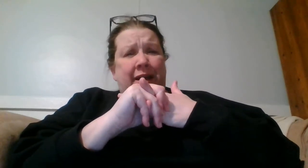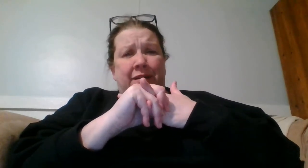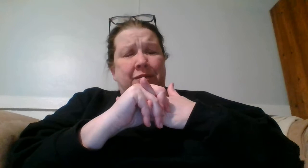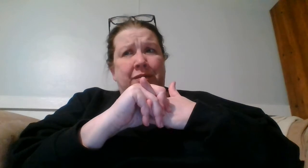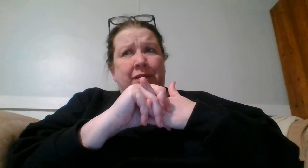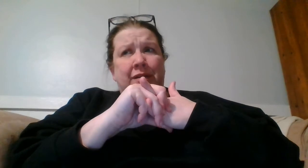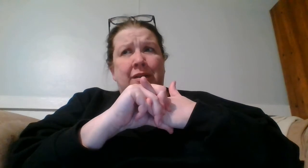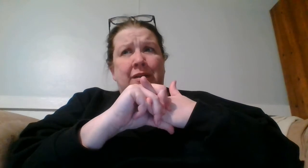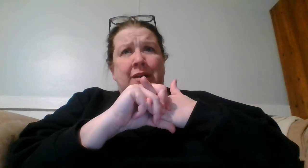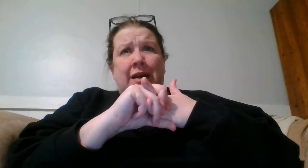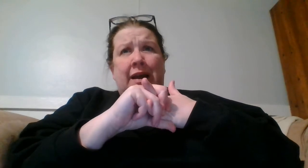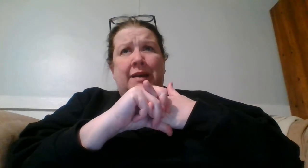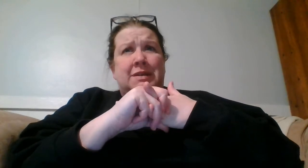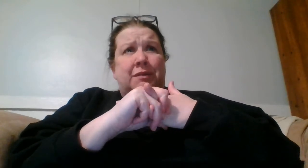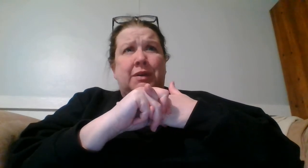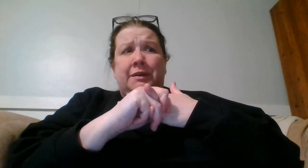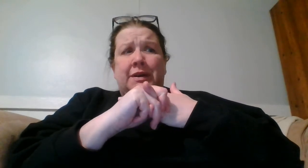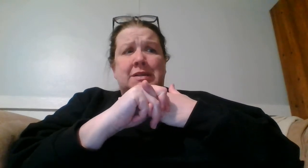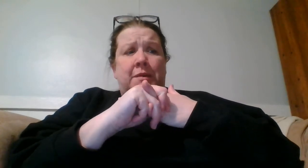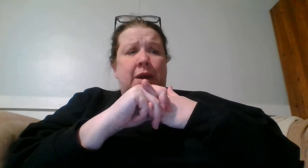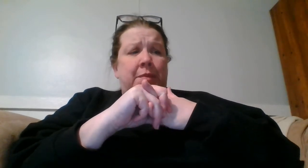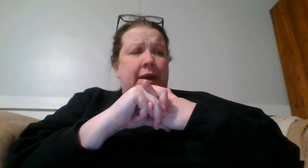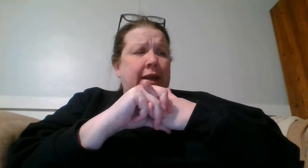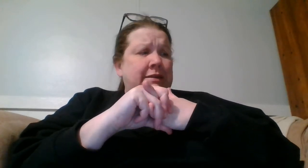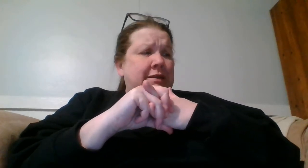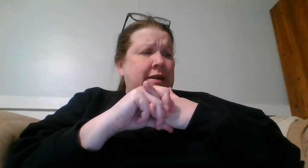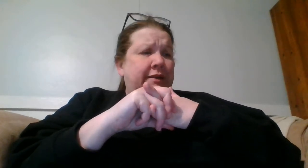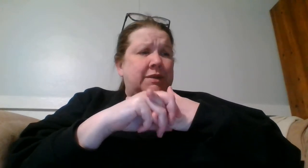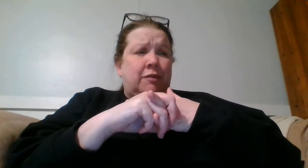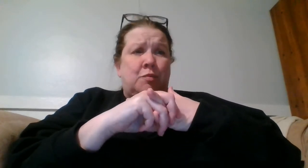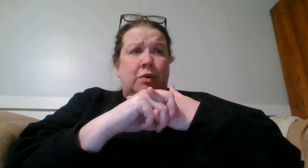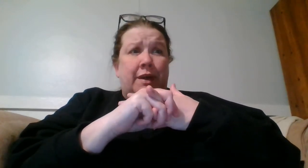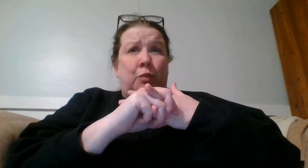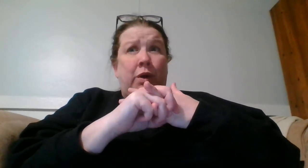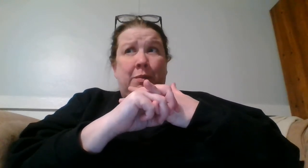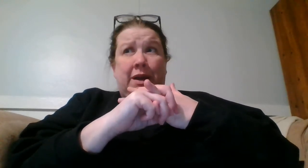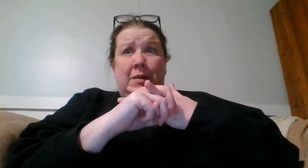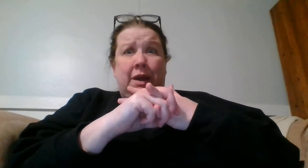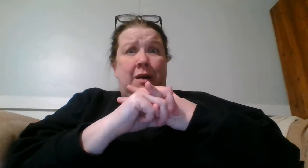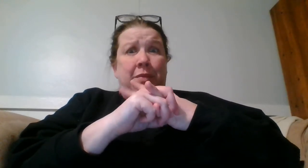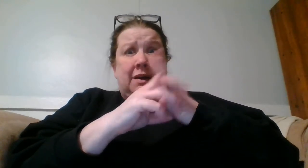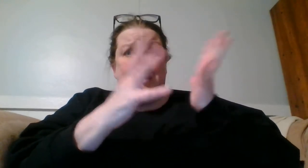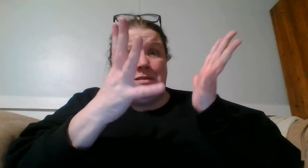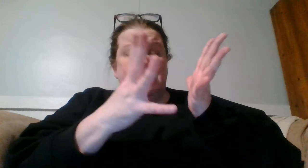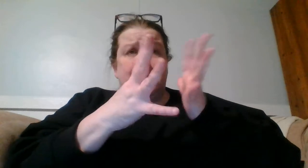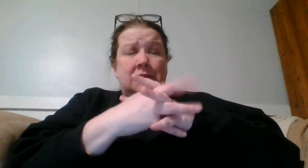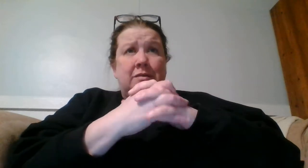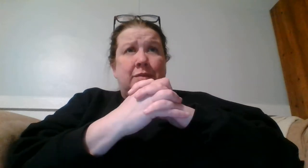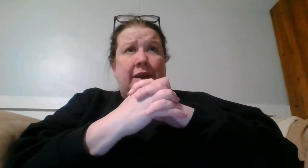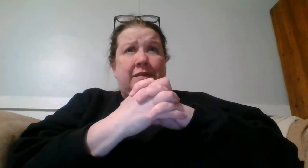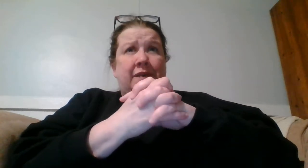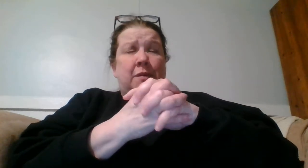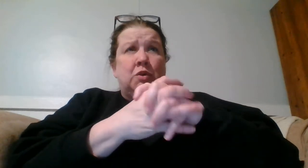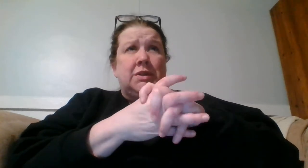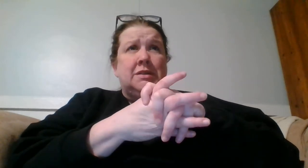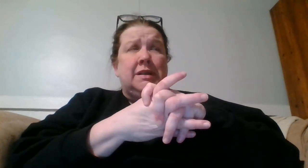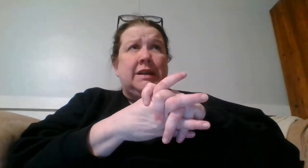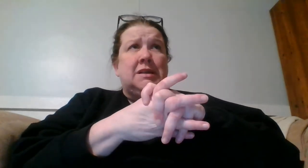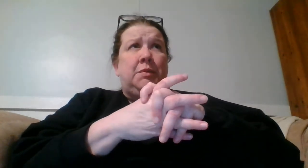have I have several hearings coming up on cases I have several more that will be coming up because we have to file motions in the next couple